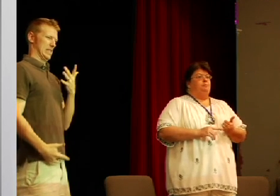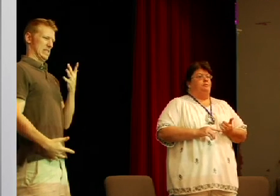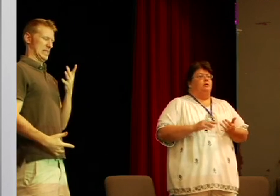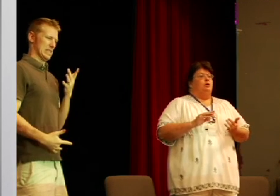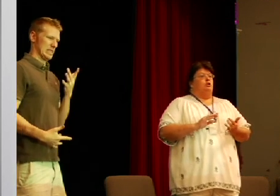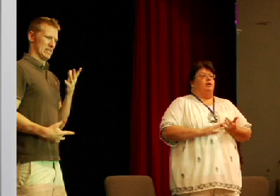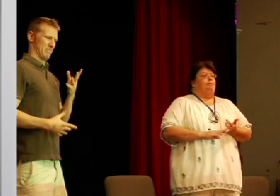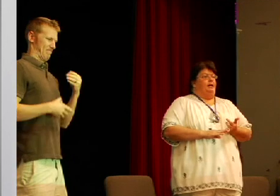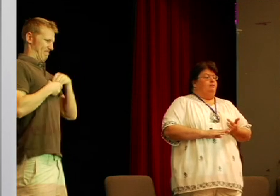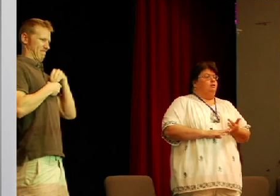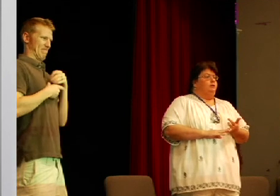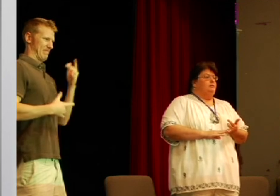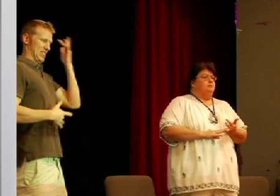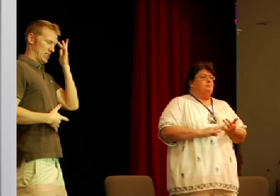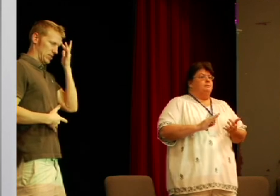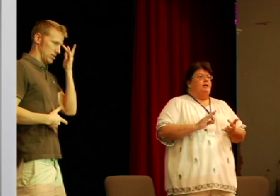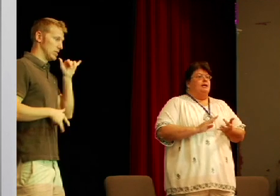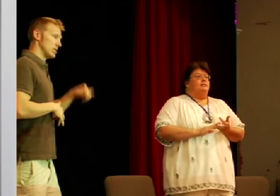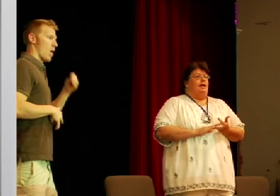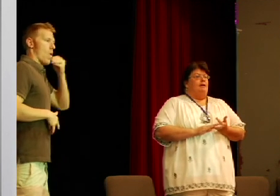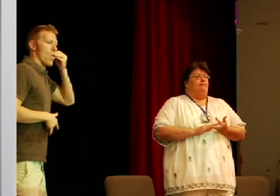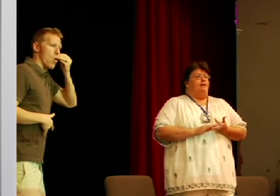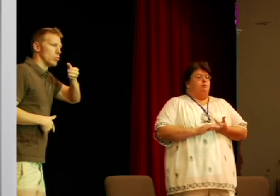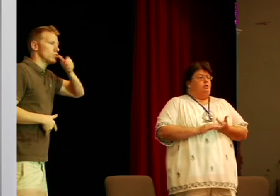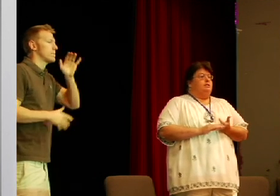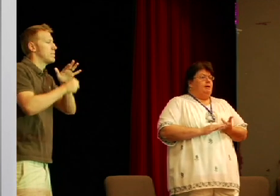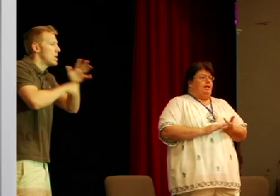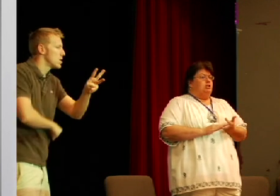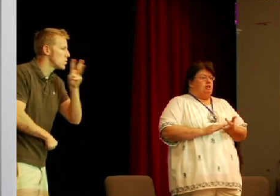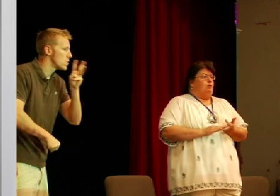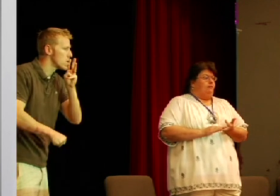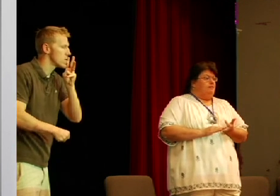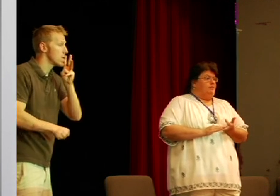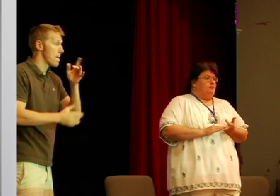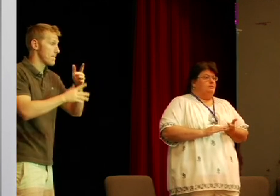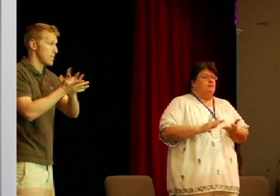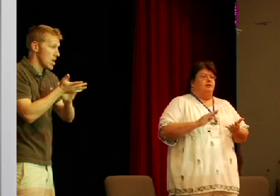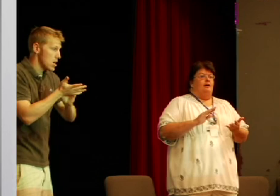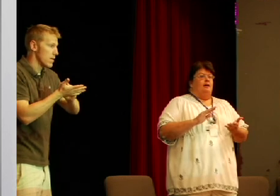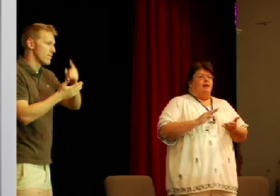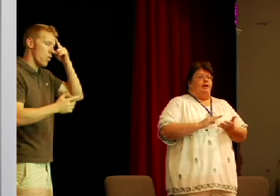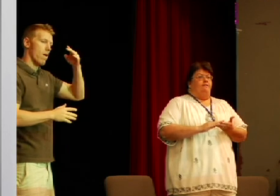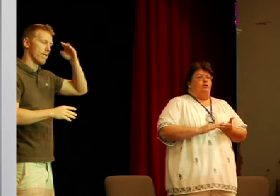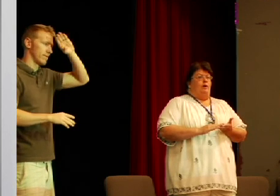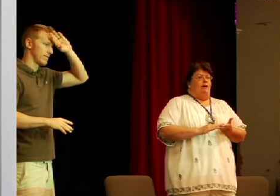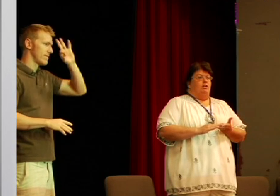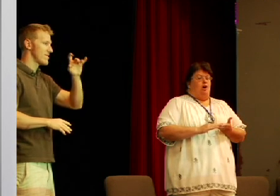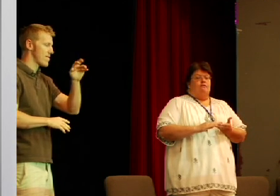drink plenty of fluids take a fever reducing medication if you have a fever if you have a cough